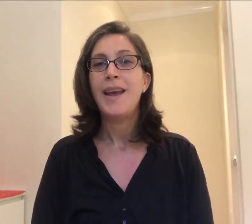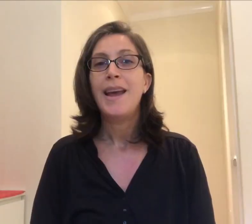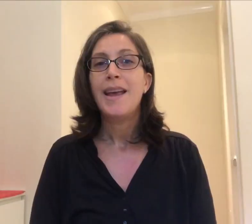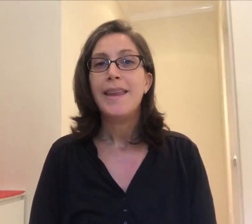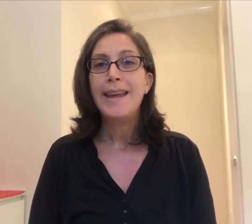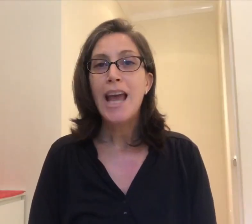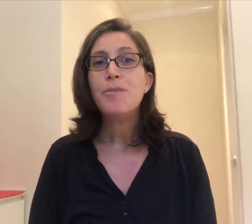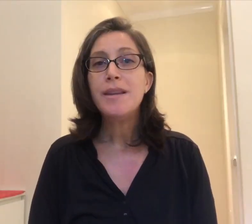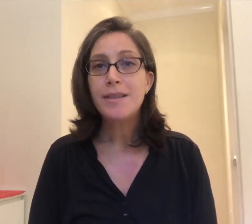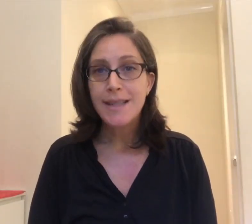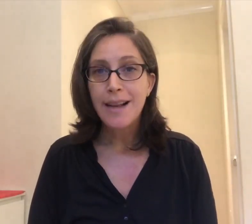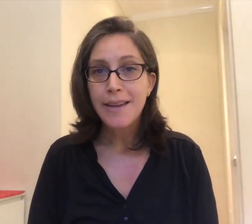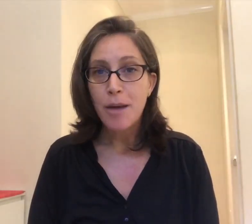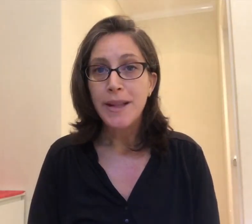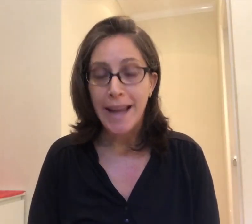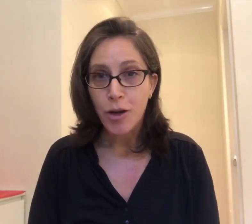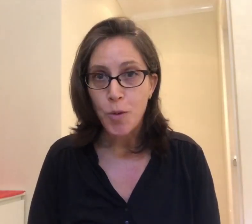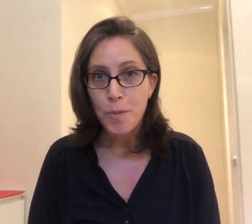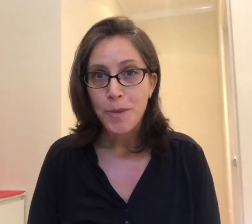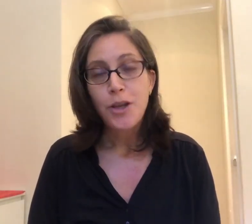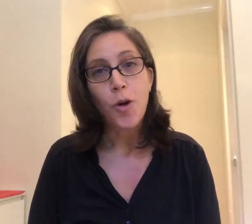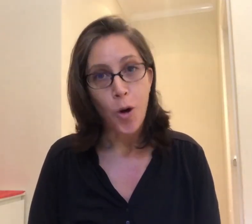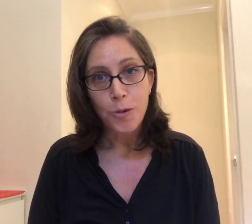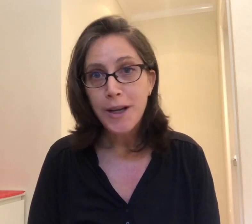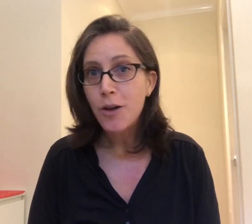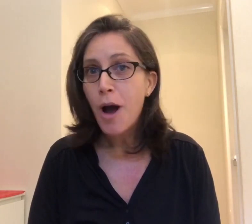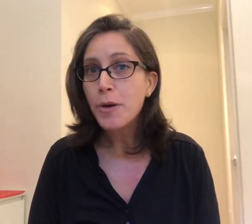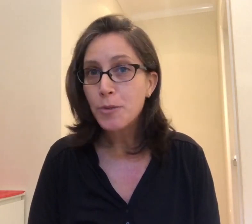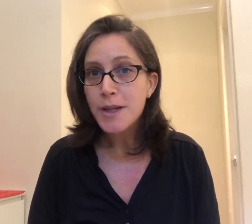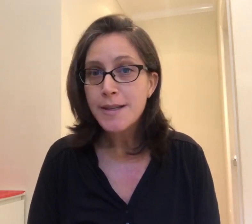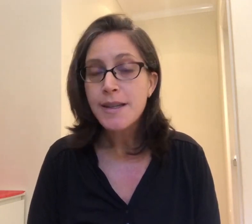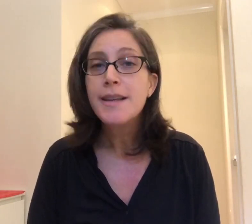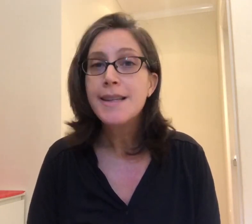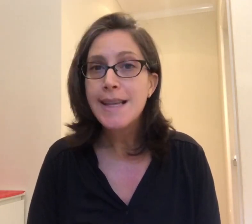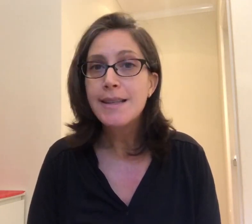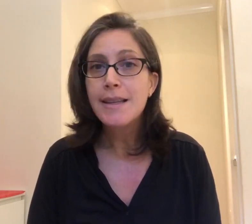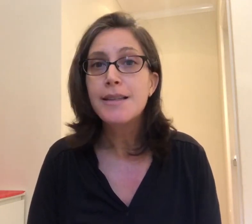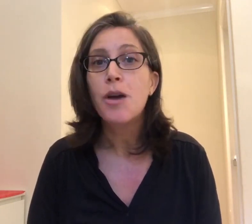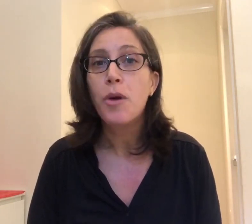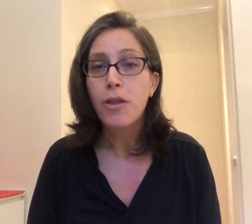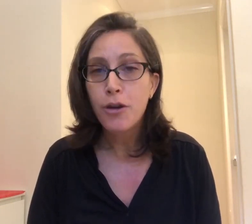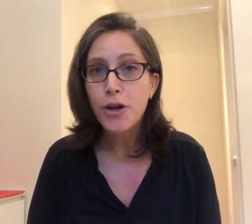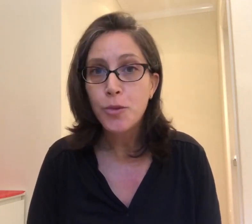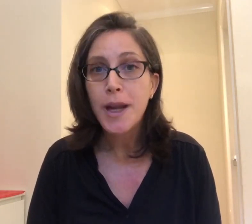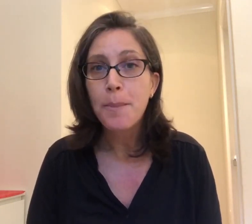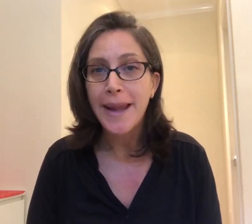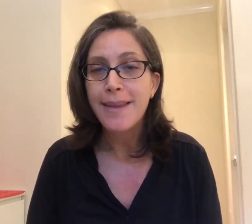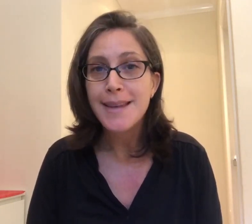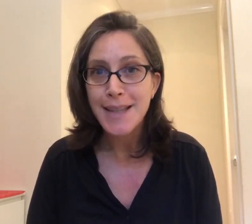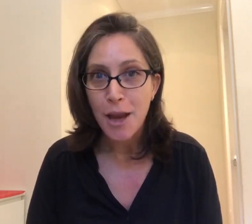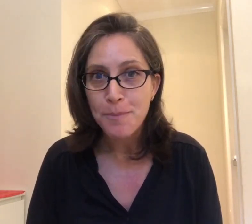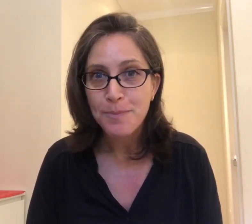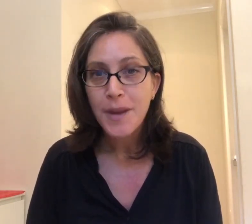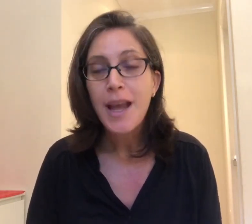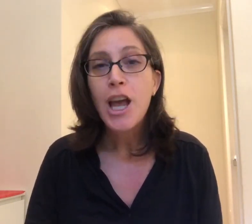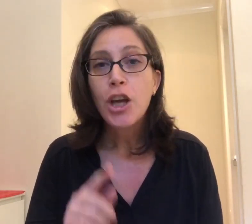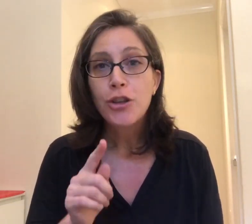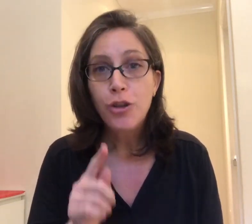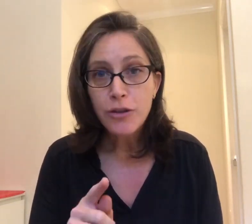the game is still the double echo you already know how it works since this is our third week playing this game don't